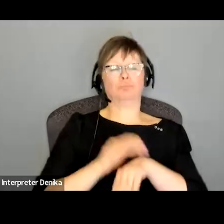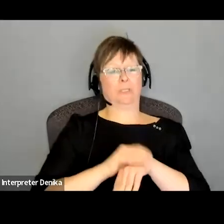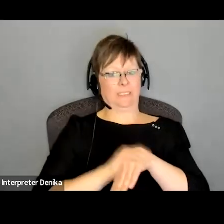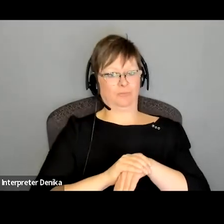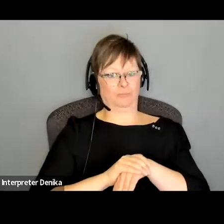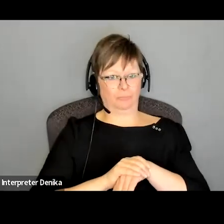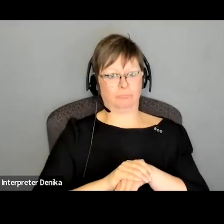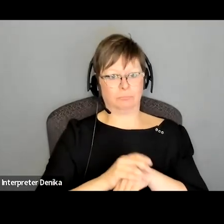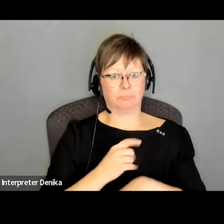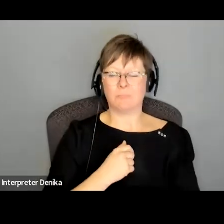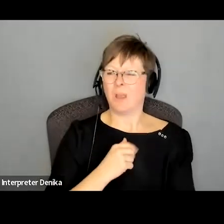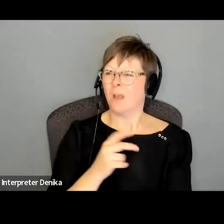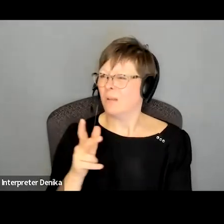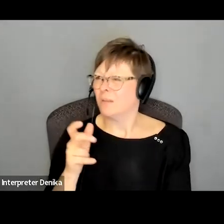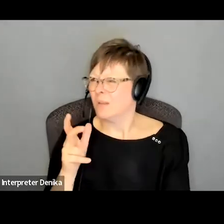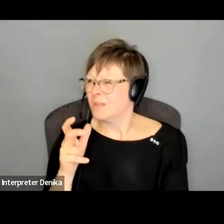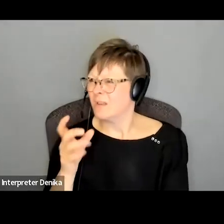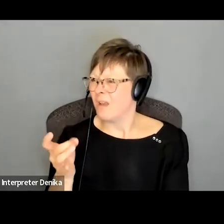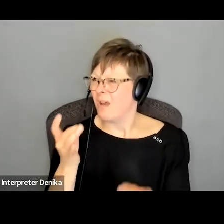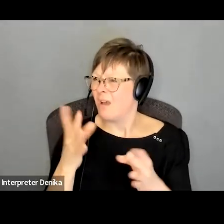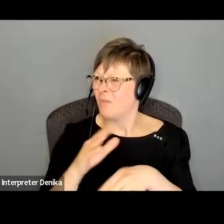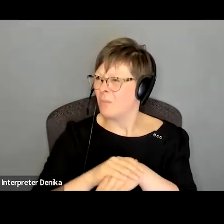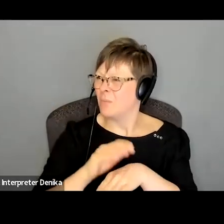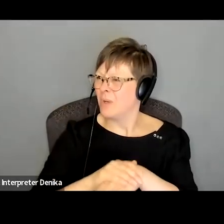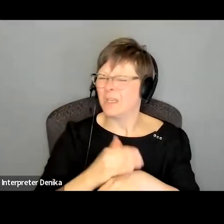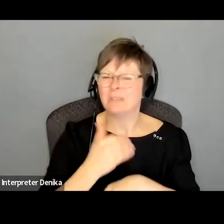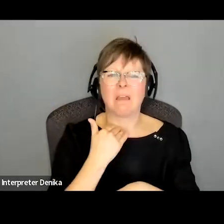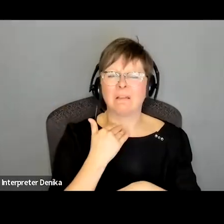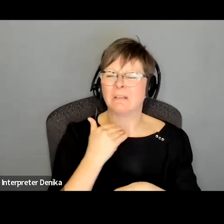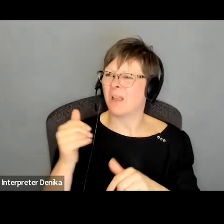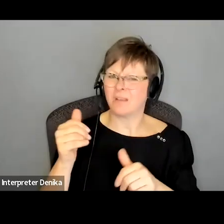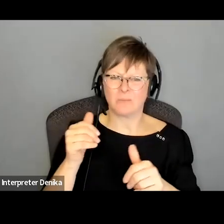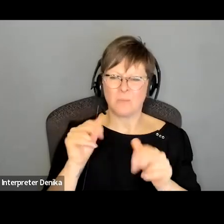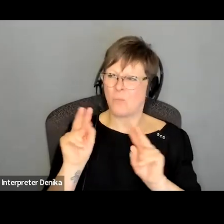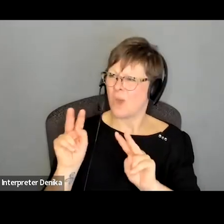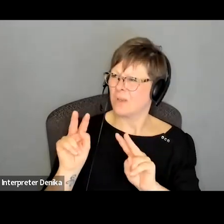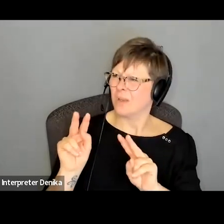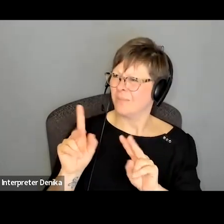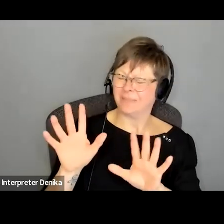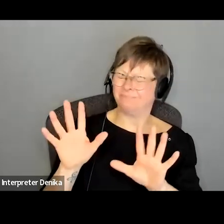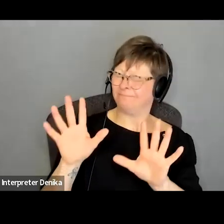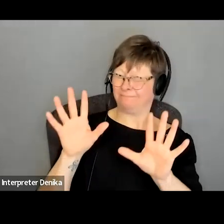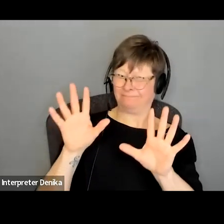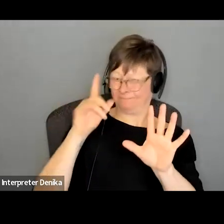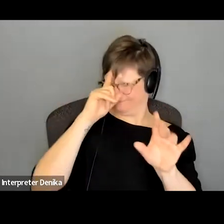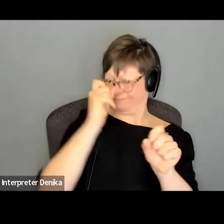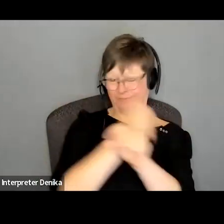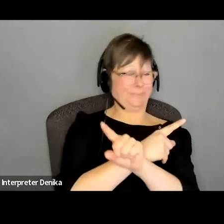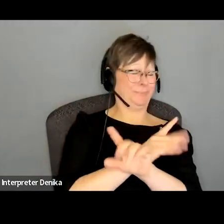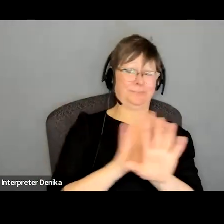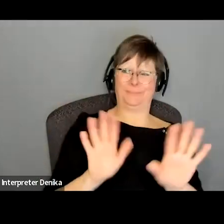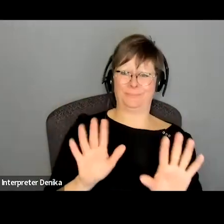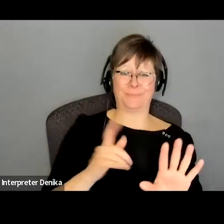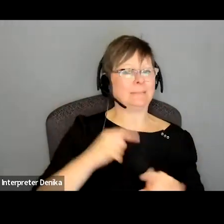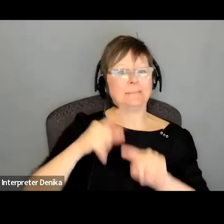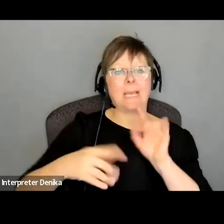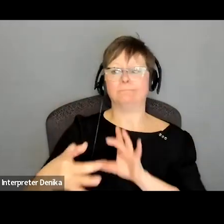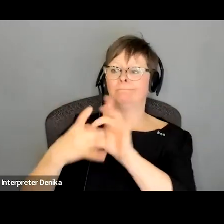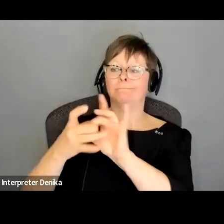bad british accent while i'm watching a play it completely takes me out and i can't i cannot connect to the character